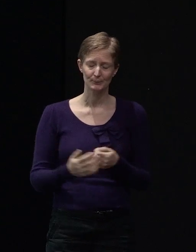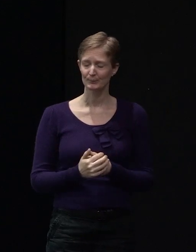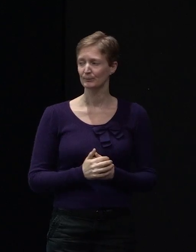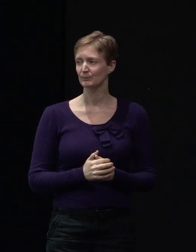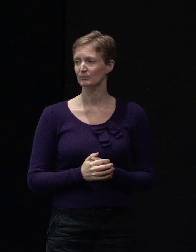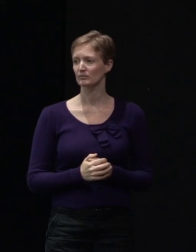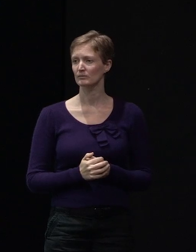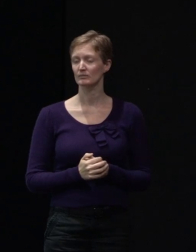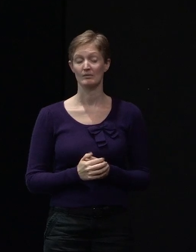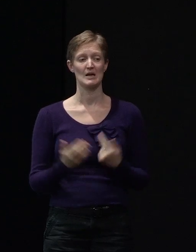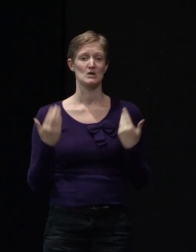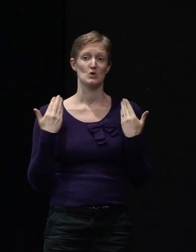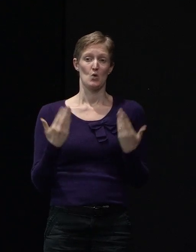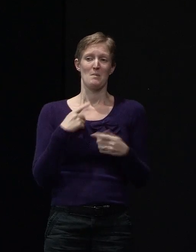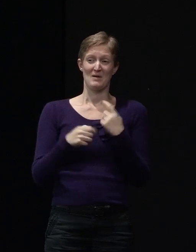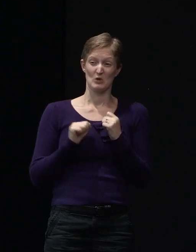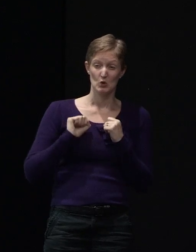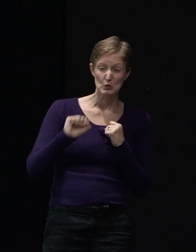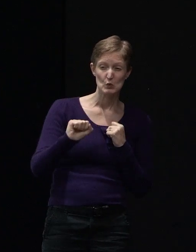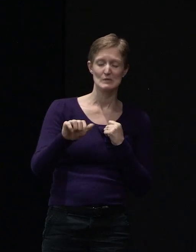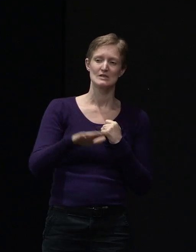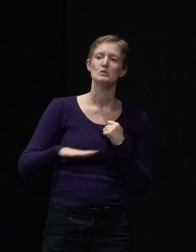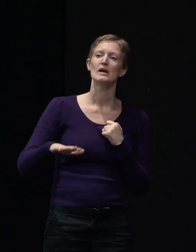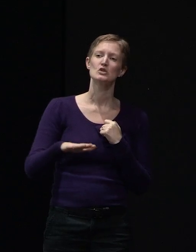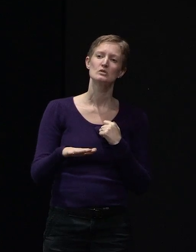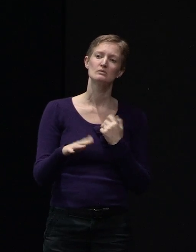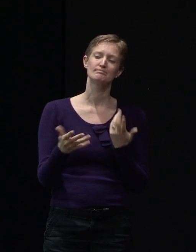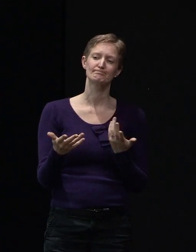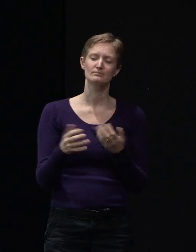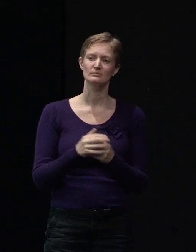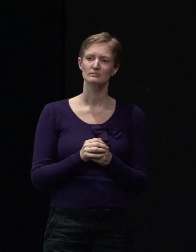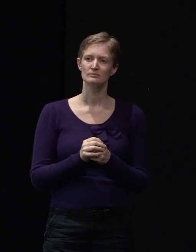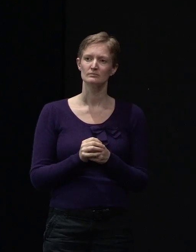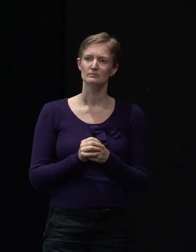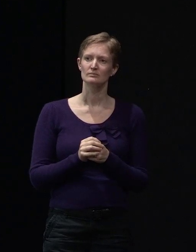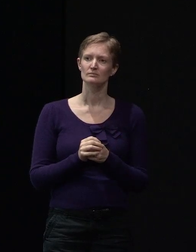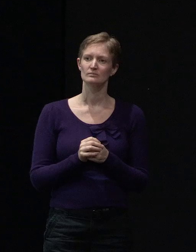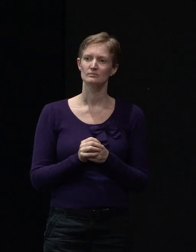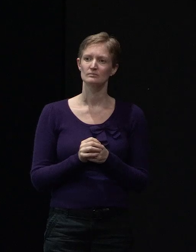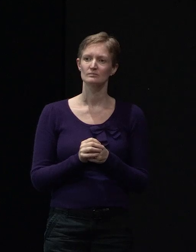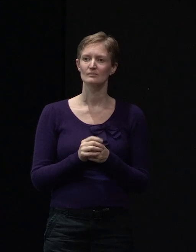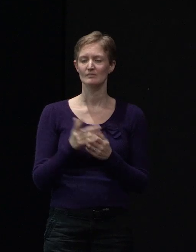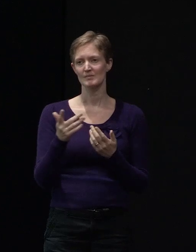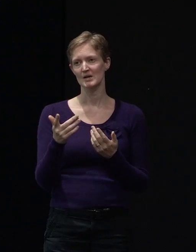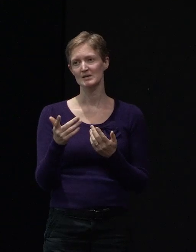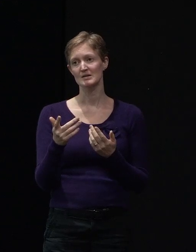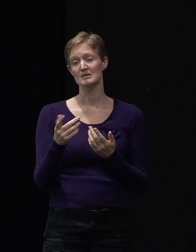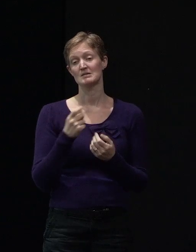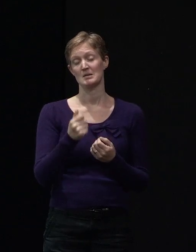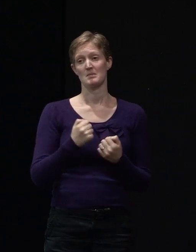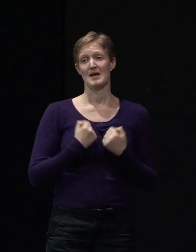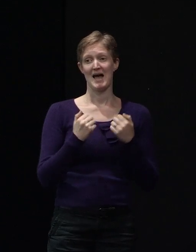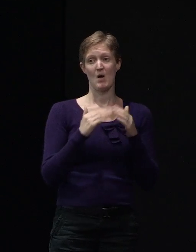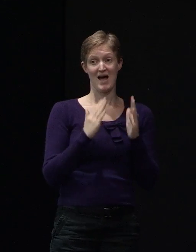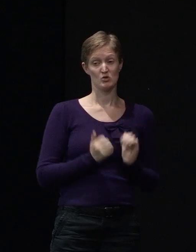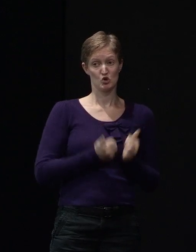Well, I probably can't comment on individual situations, but again, it's envisaged, certainly with some of housing New Zealand's stock, is to